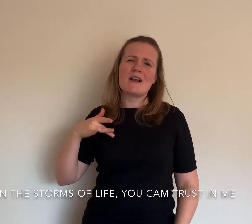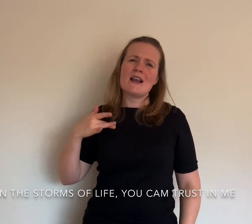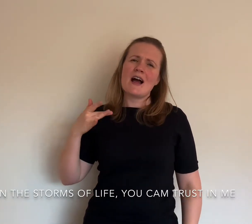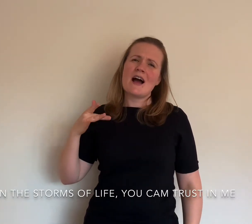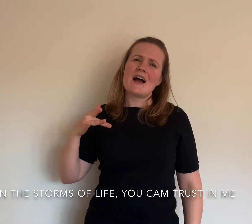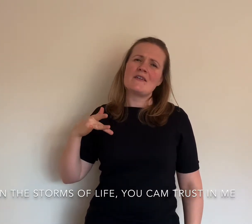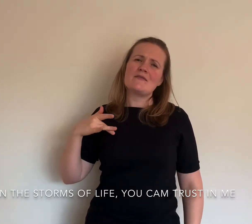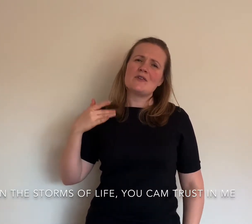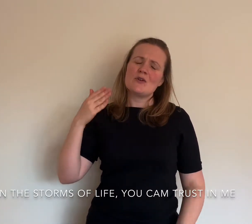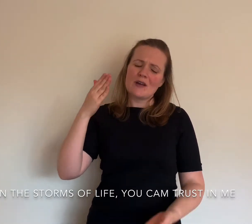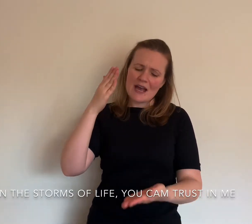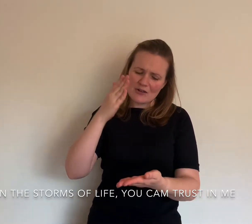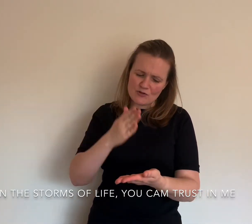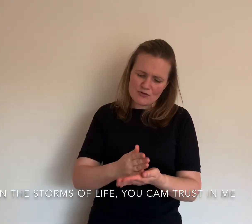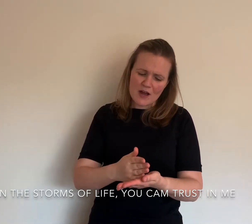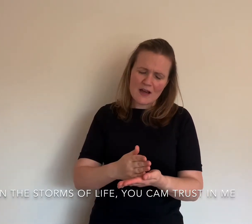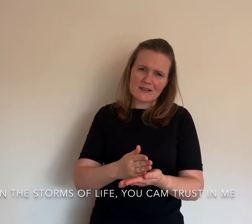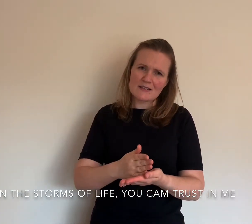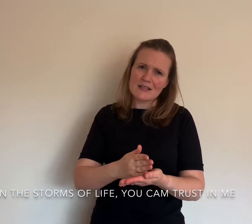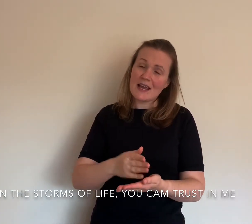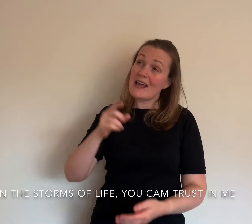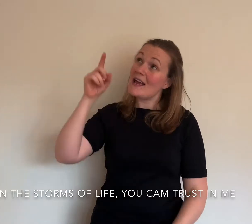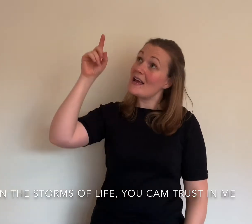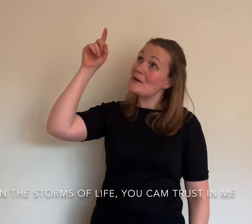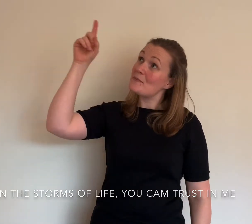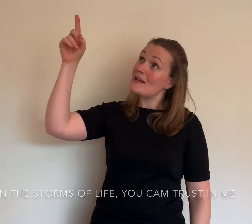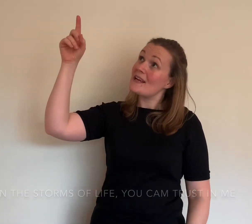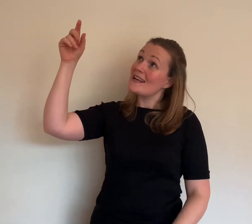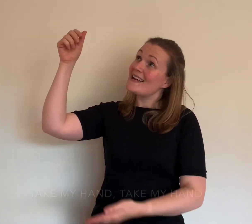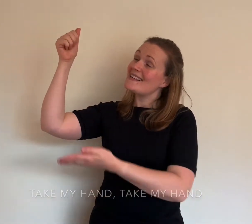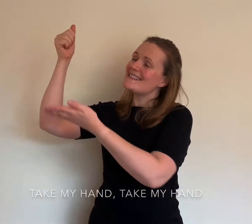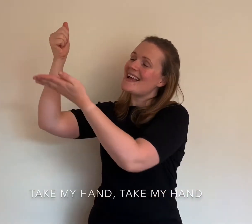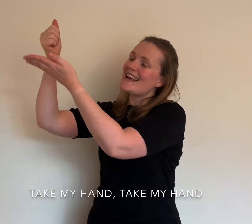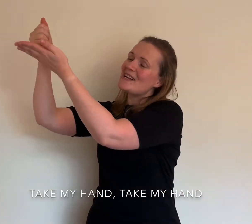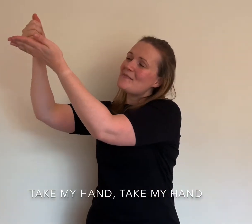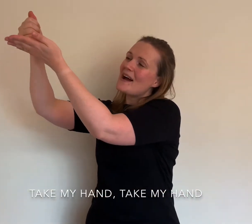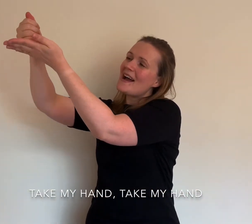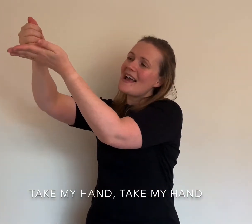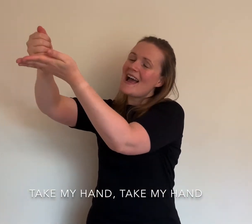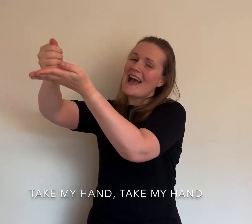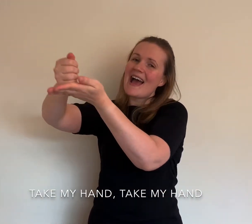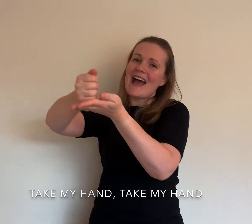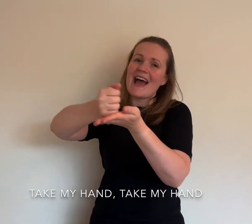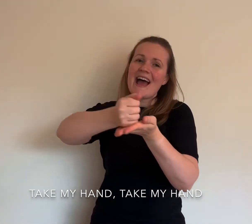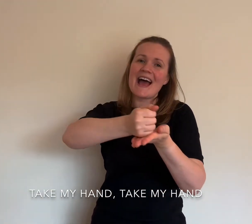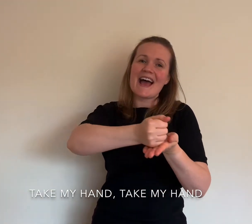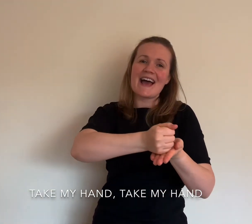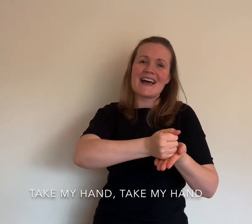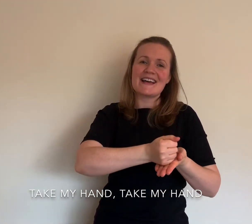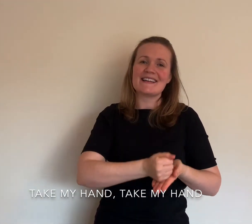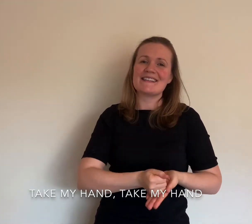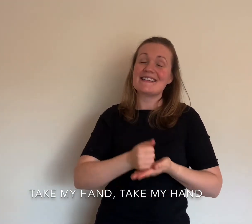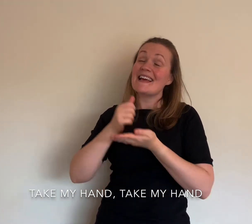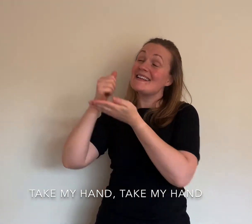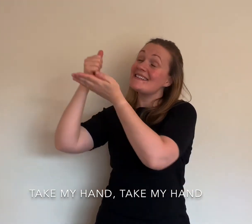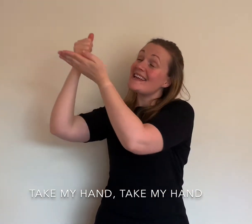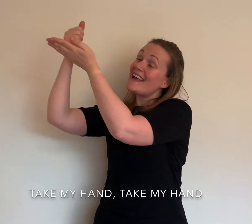life, you can trust in me, take my hand, take